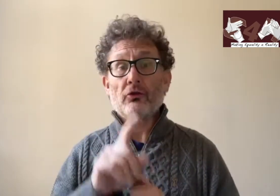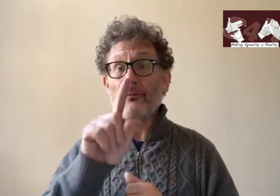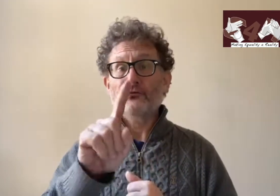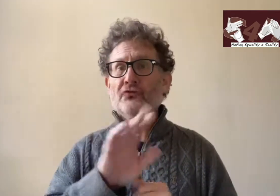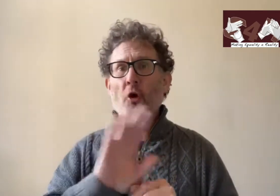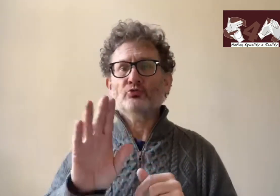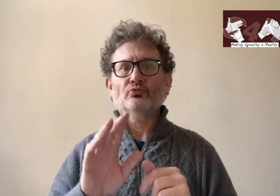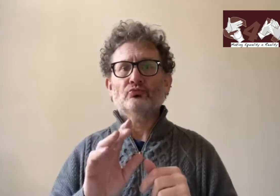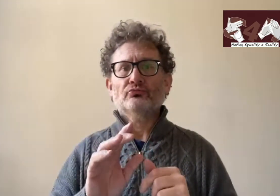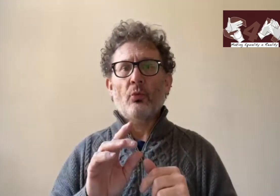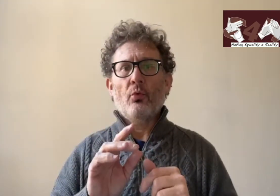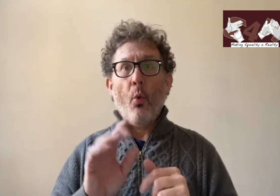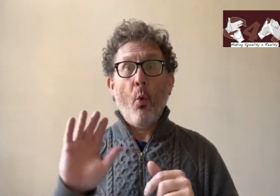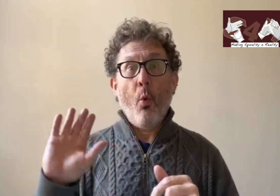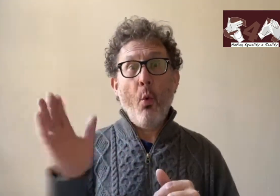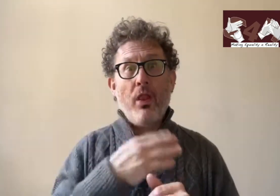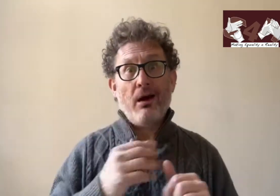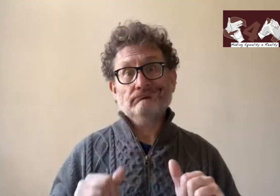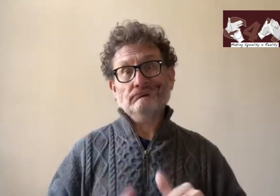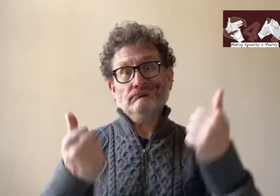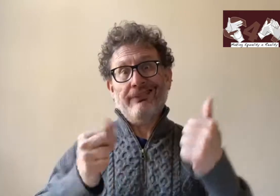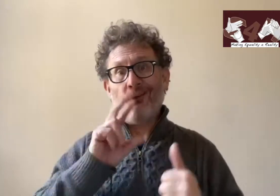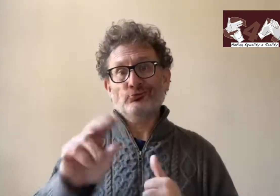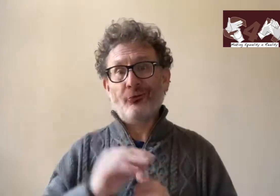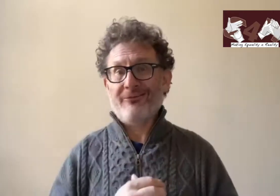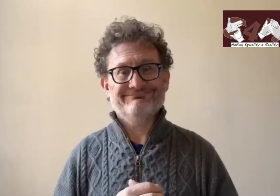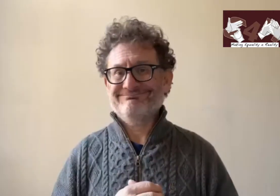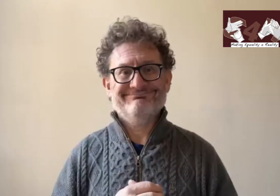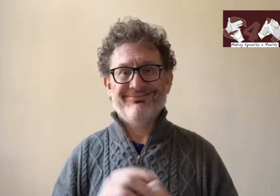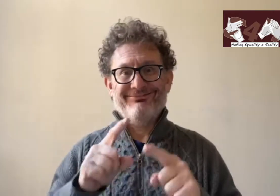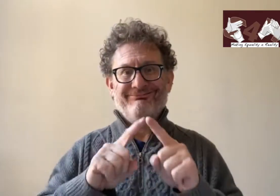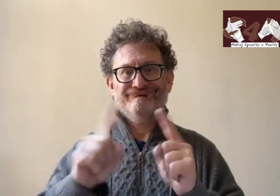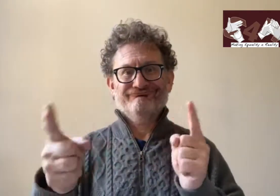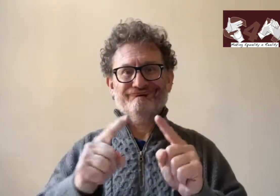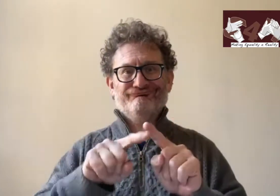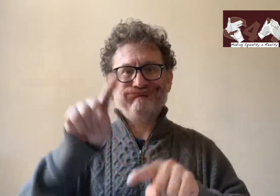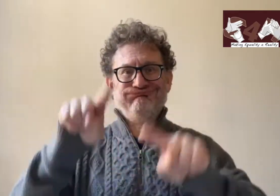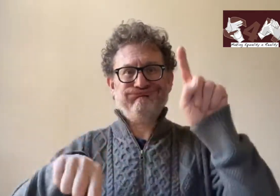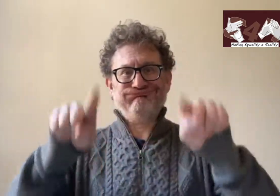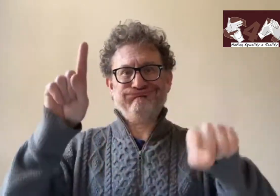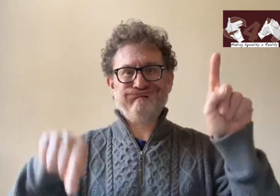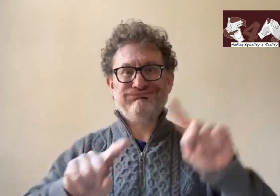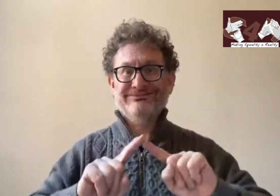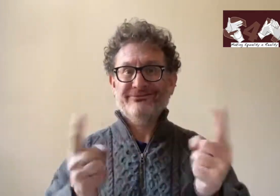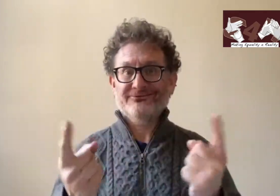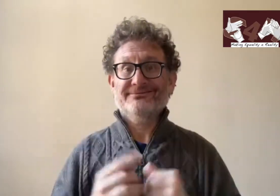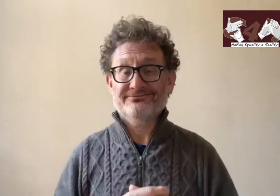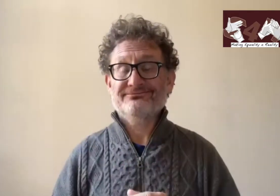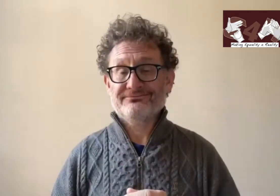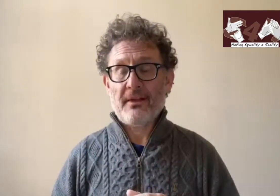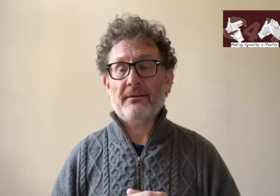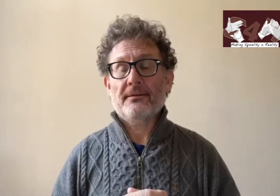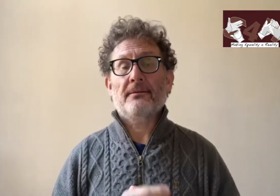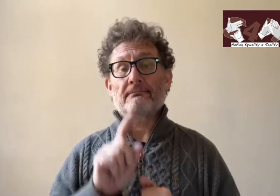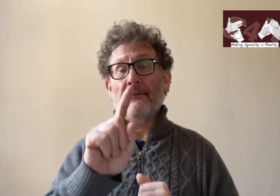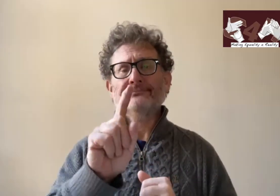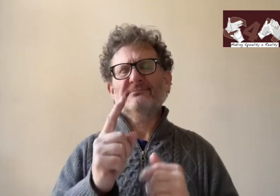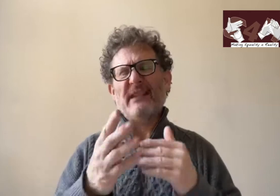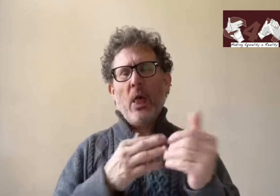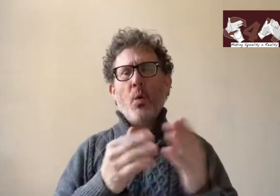and so not all interpreters will have that level of skill when it comes to voiceover. can really vary from interpreter to interpreter but